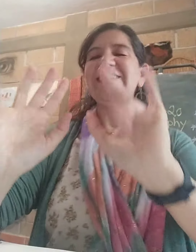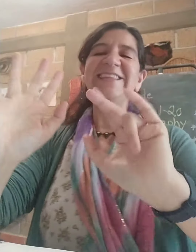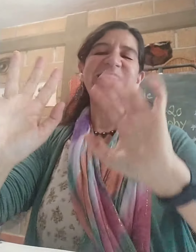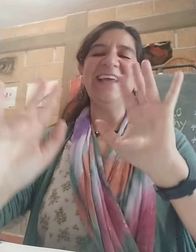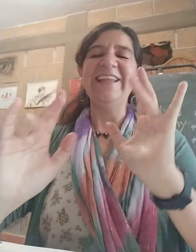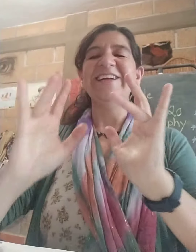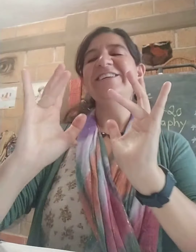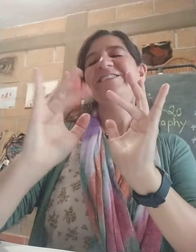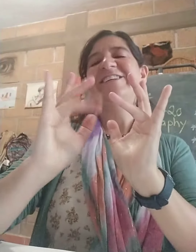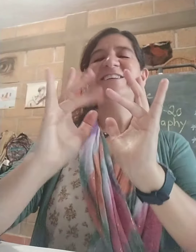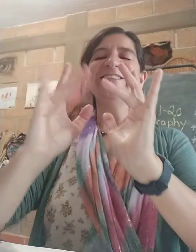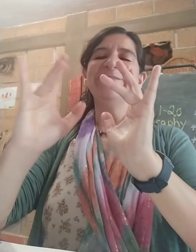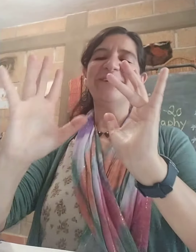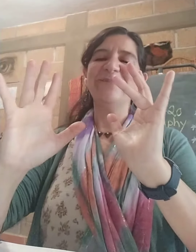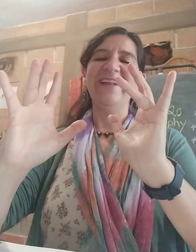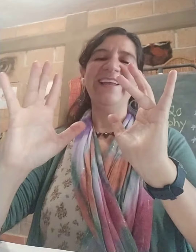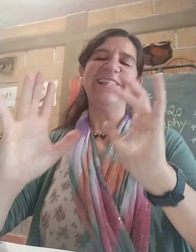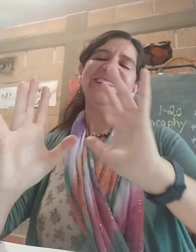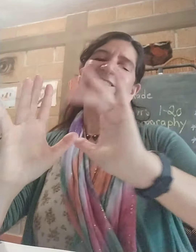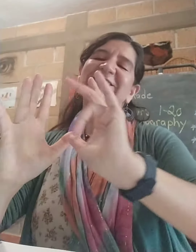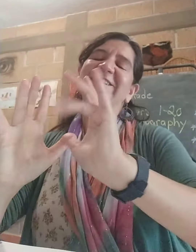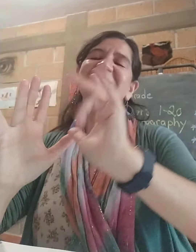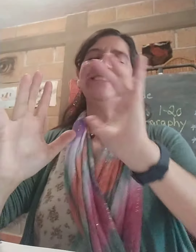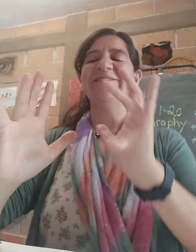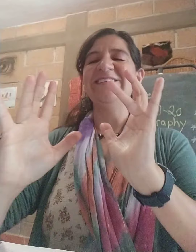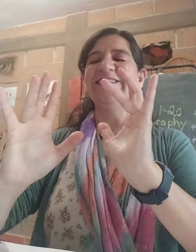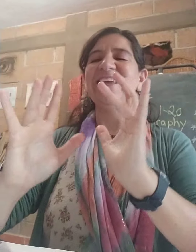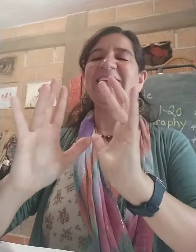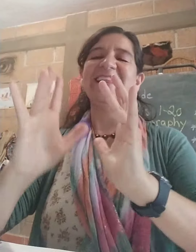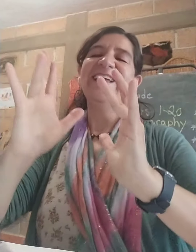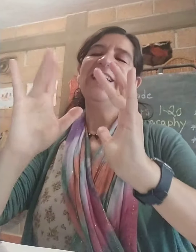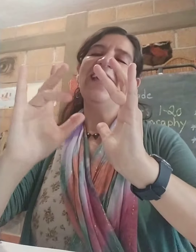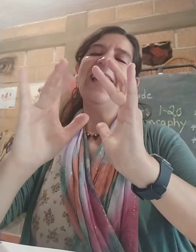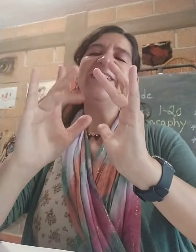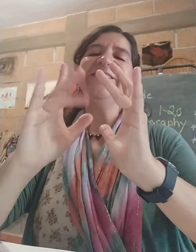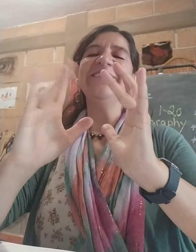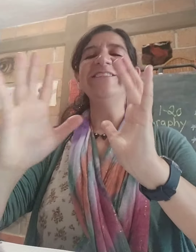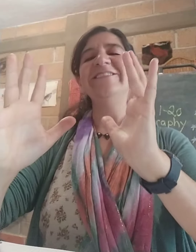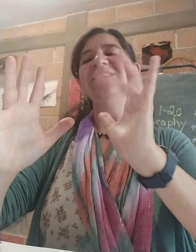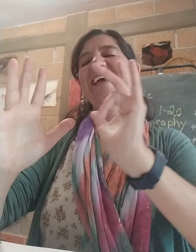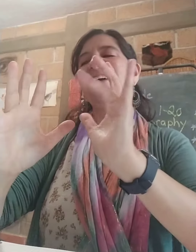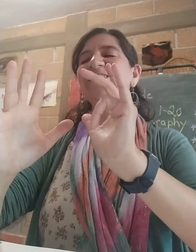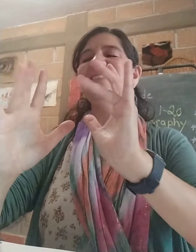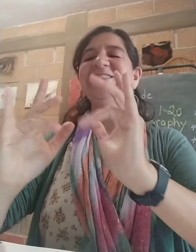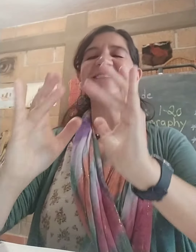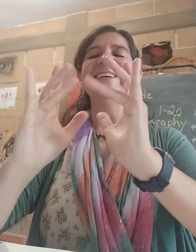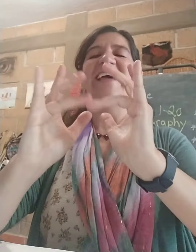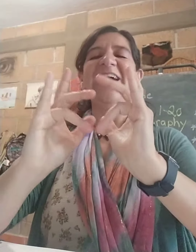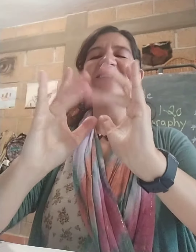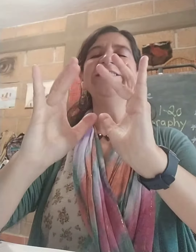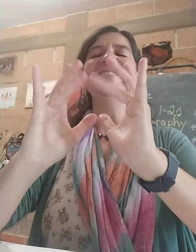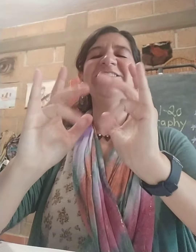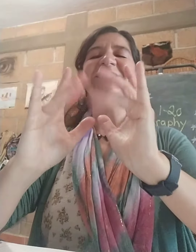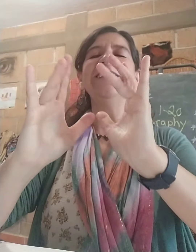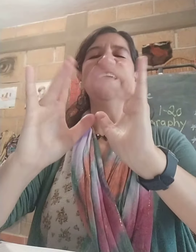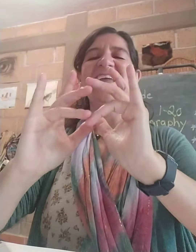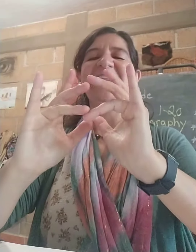in a lane. She curtsy more politely. She curtsy once again. How do you do? How do you do? How do you do again?